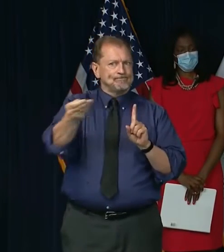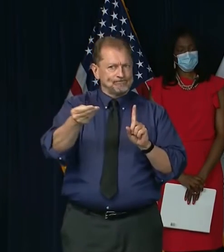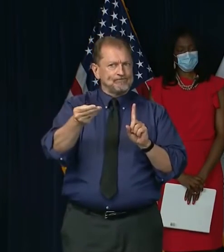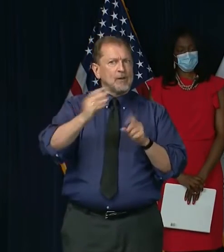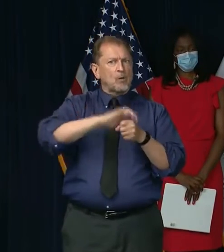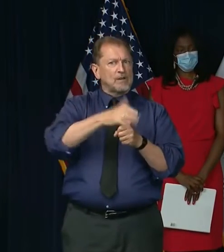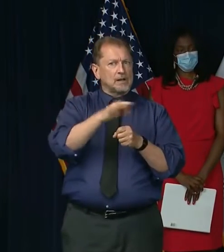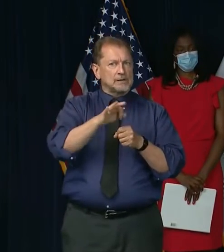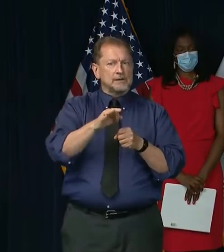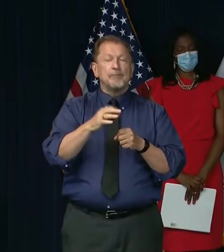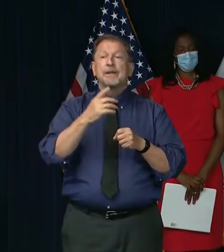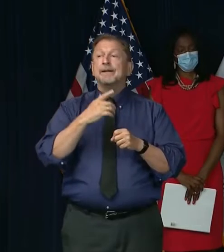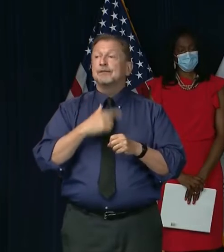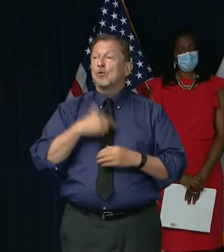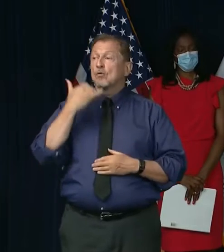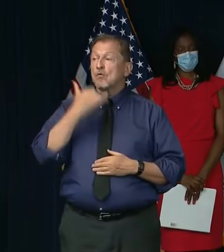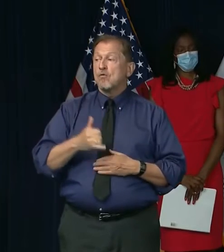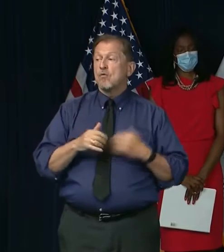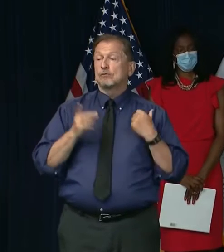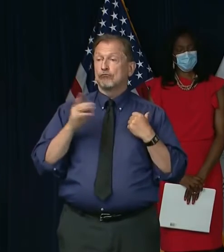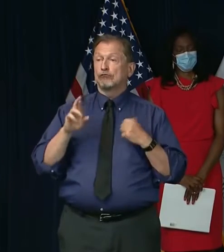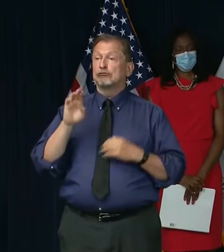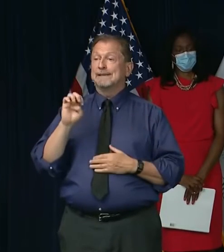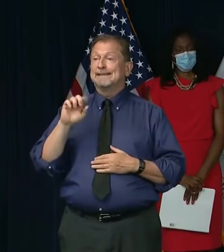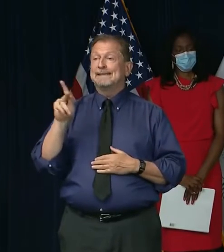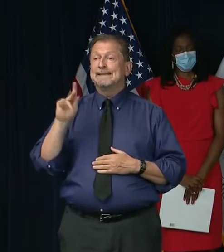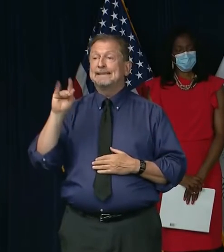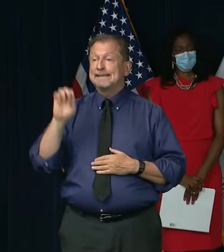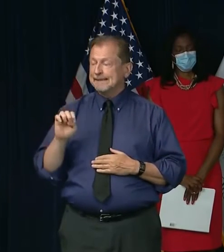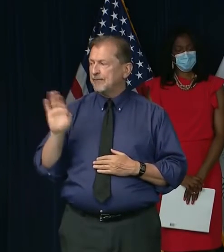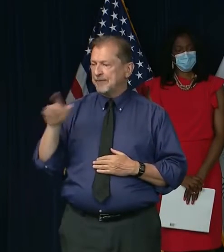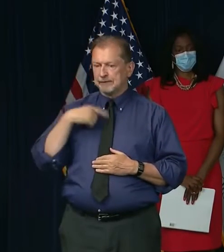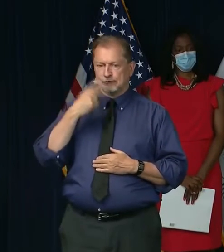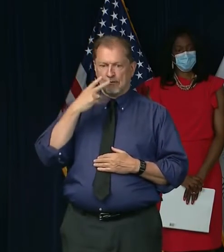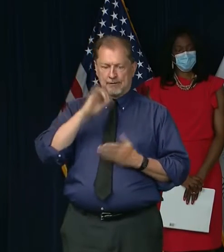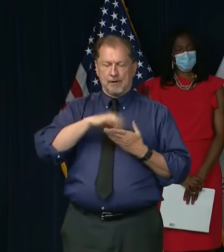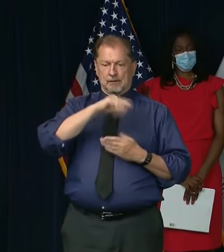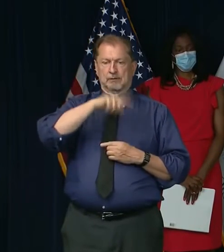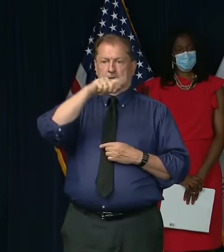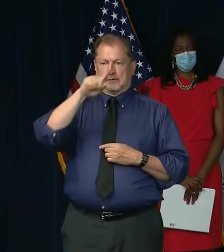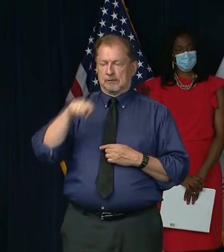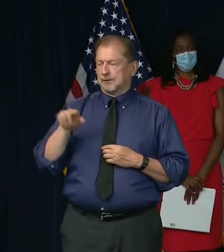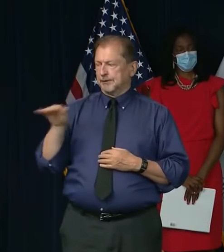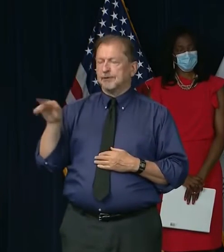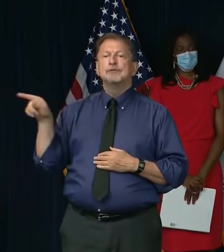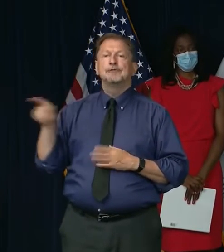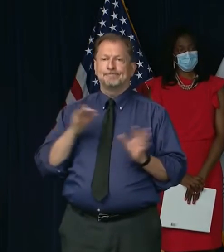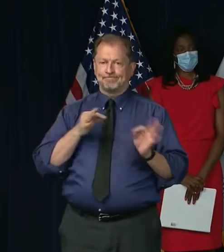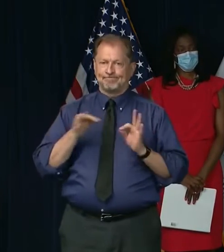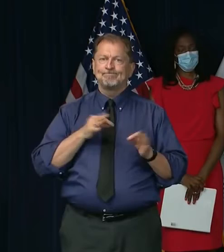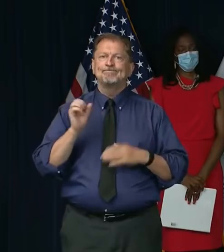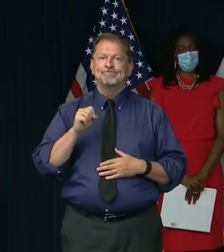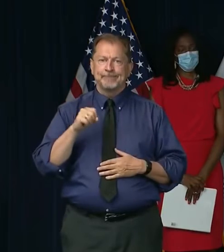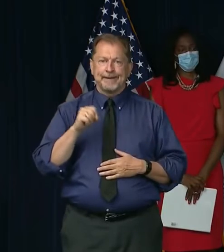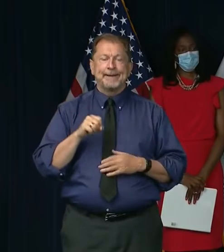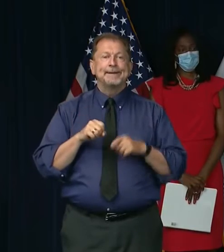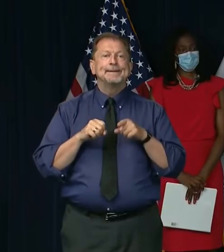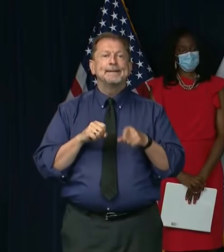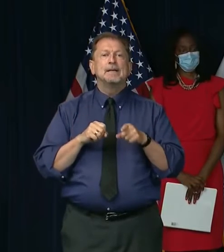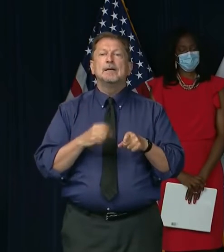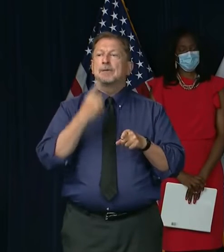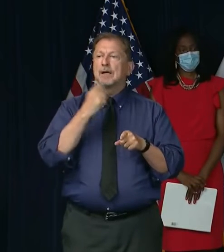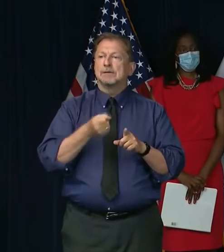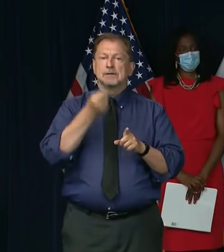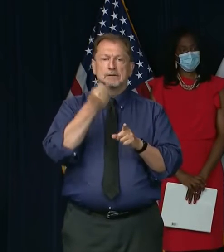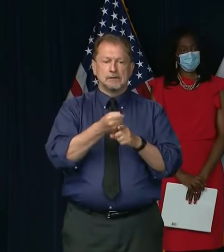called Dr. Ezeke after I read this article and saw this graph. And she explained that much of that had to do with an